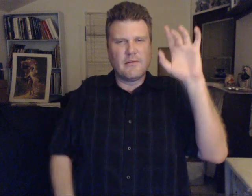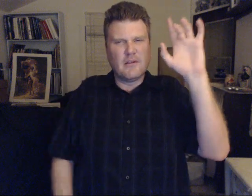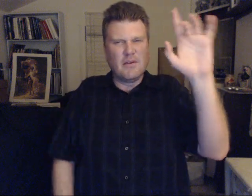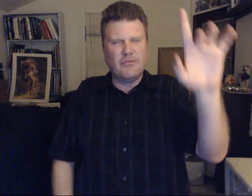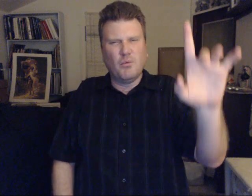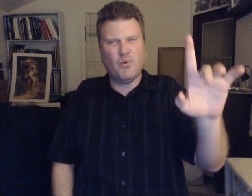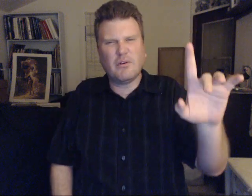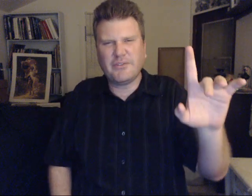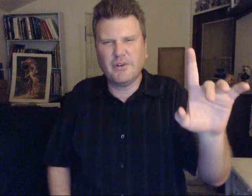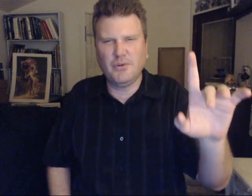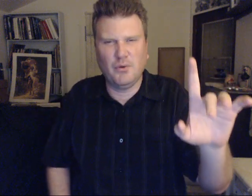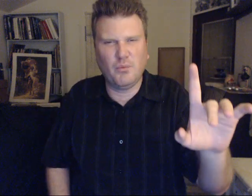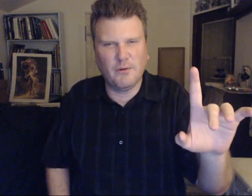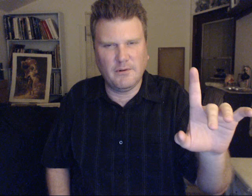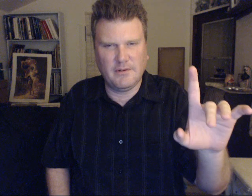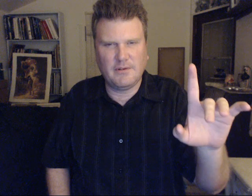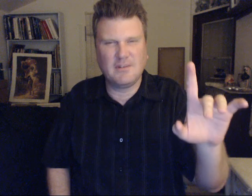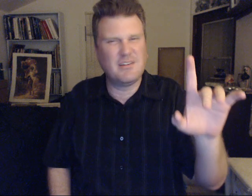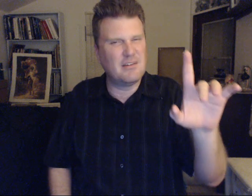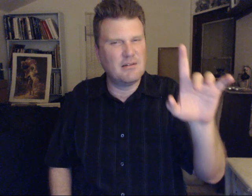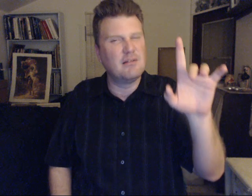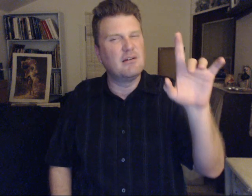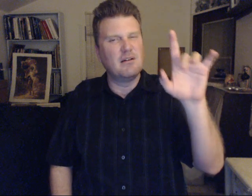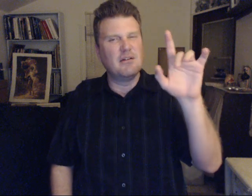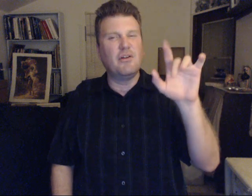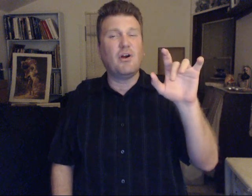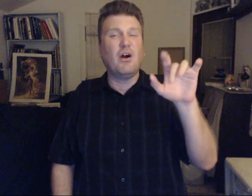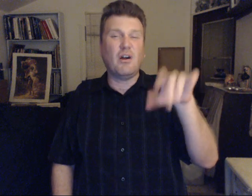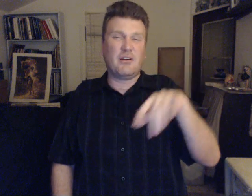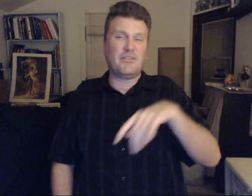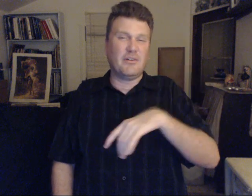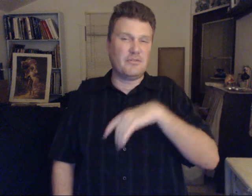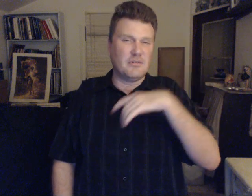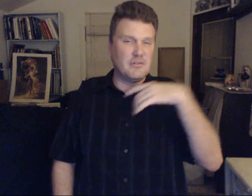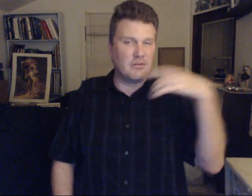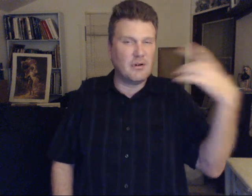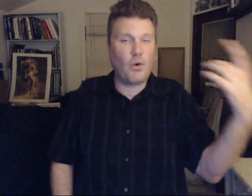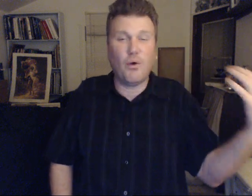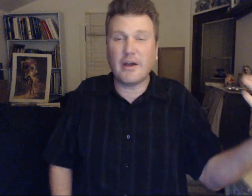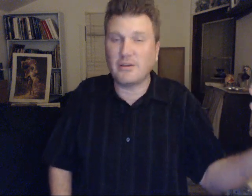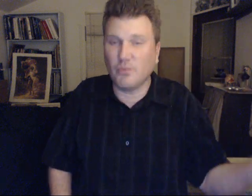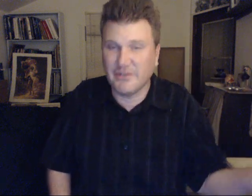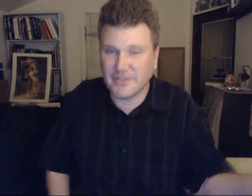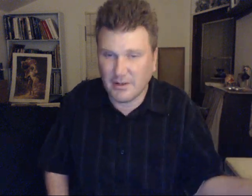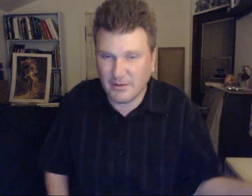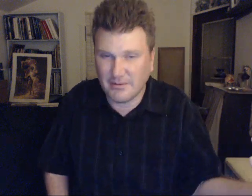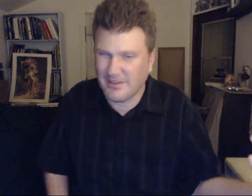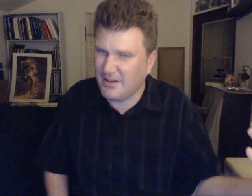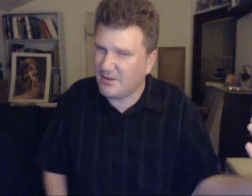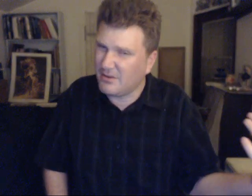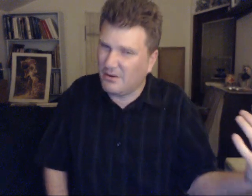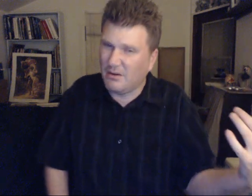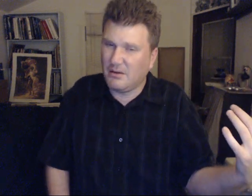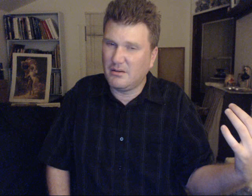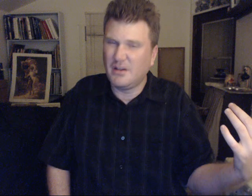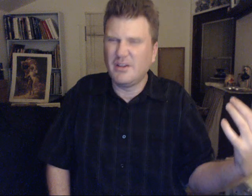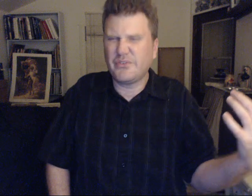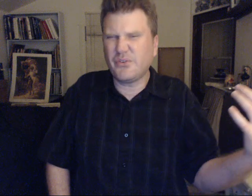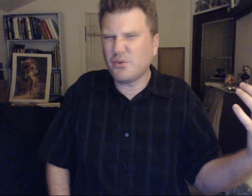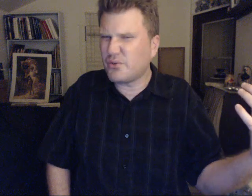And the war is on your world. There are. are. Several. Quiet ones. aren't they? Not at all. Social